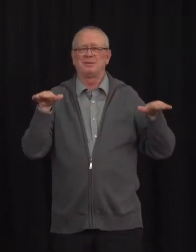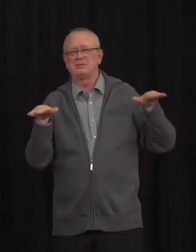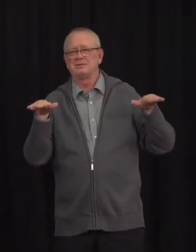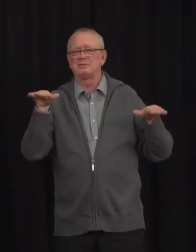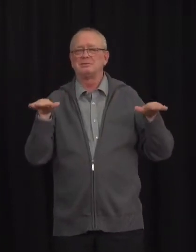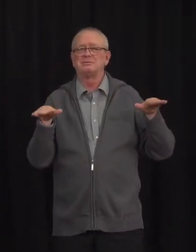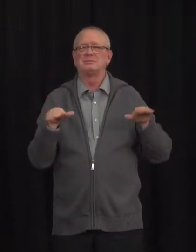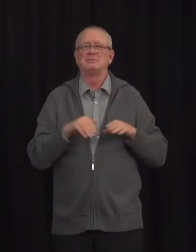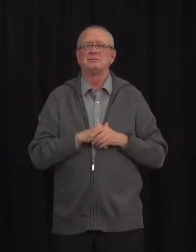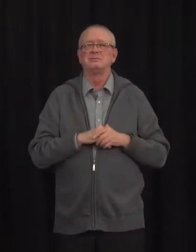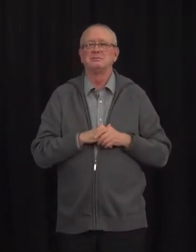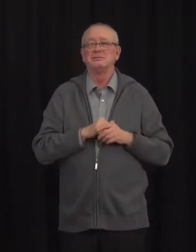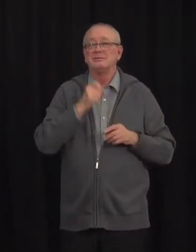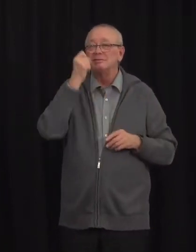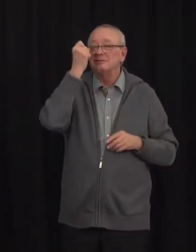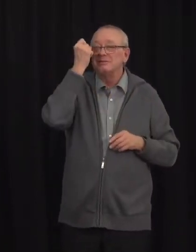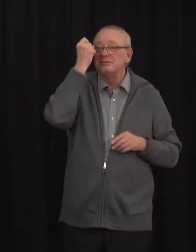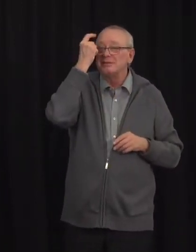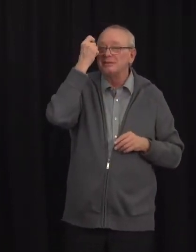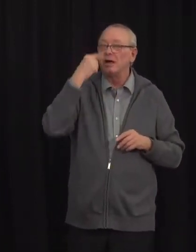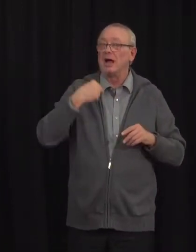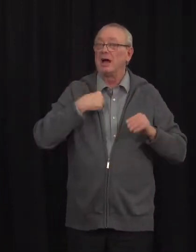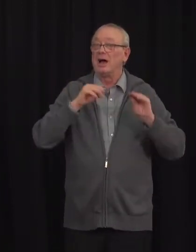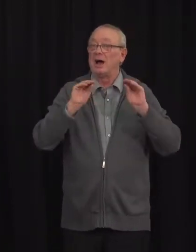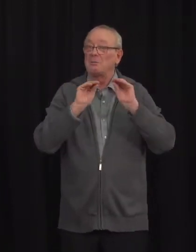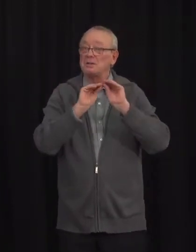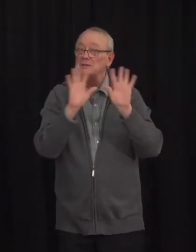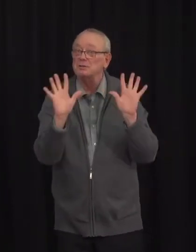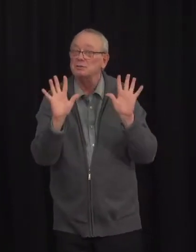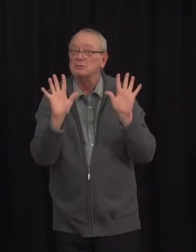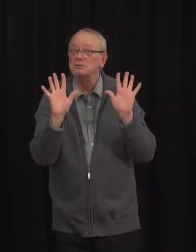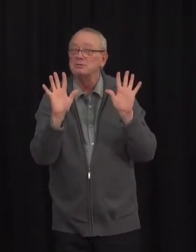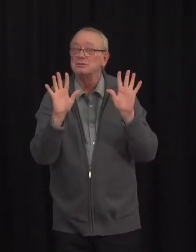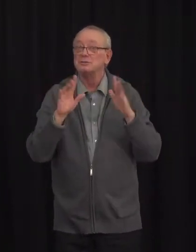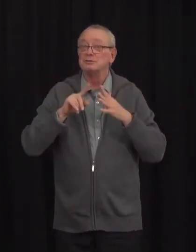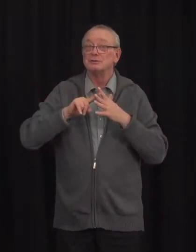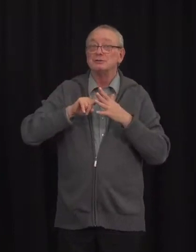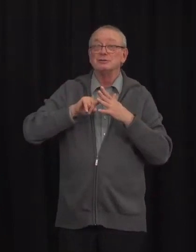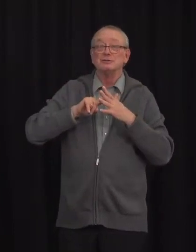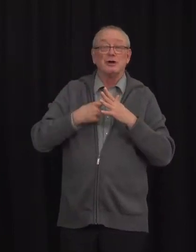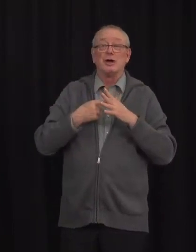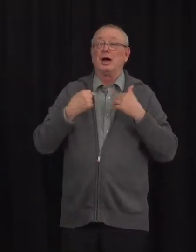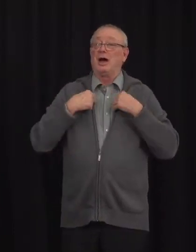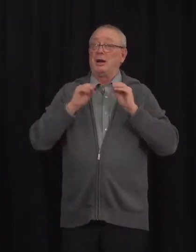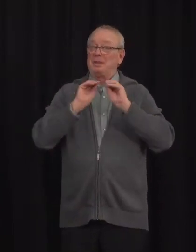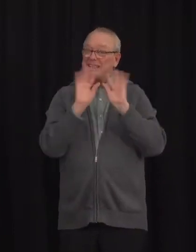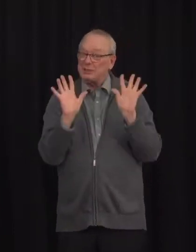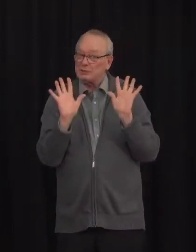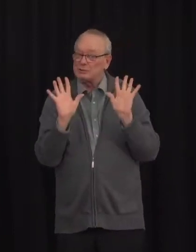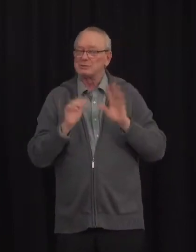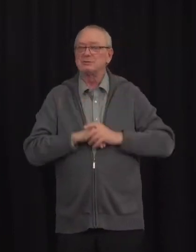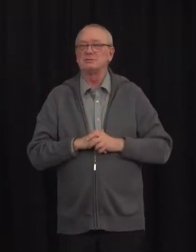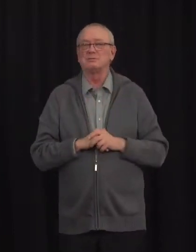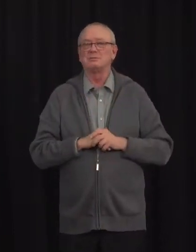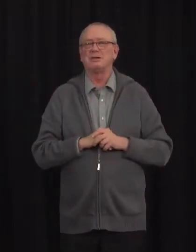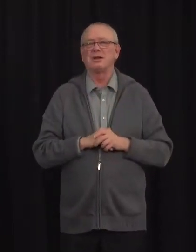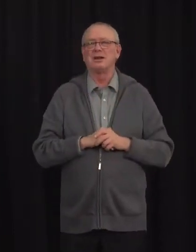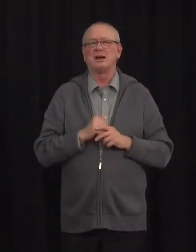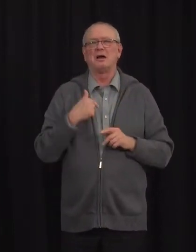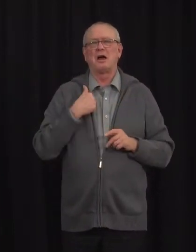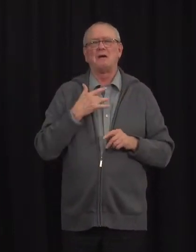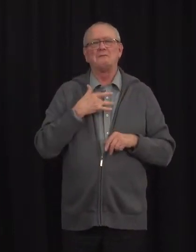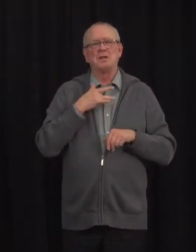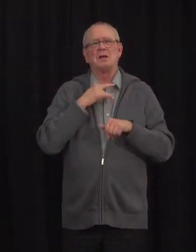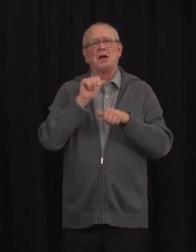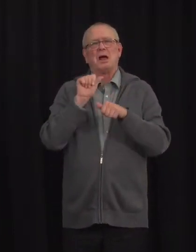Having said that, I've been clear, Rick, from the get-go that as much as I believe Albertans want